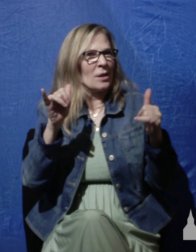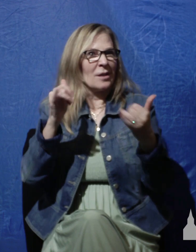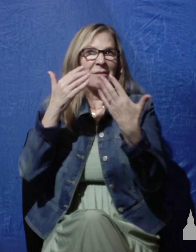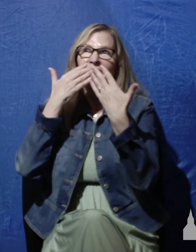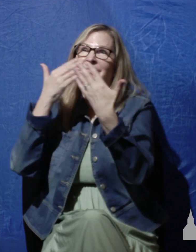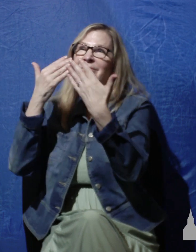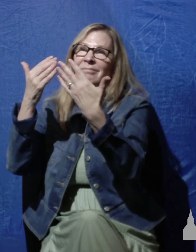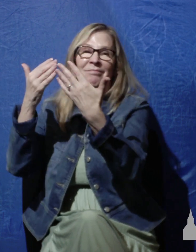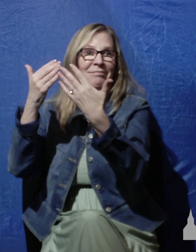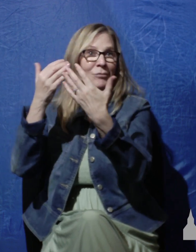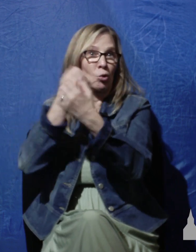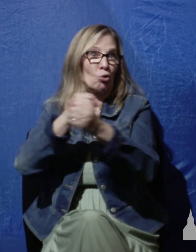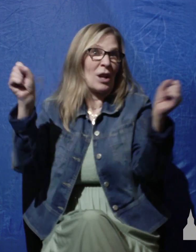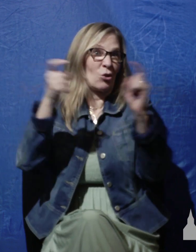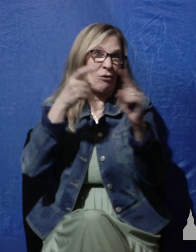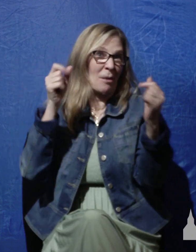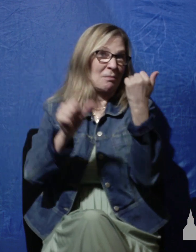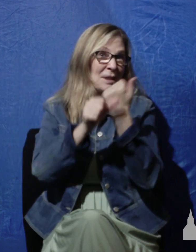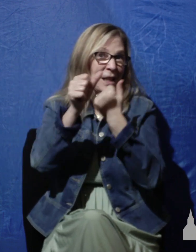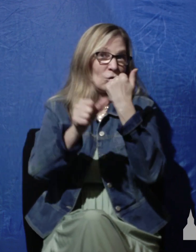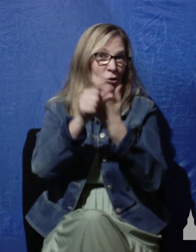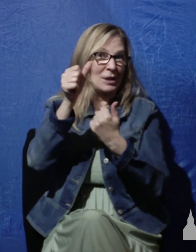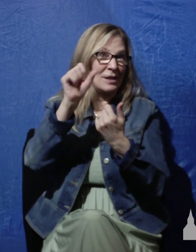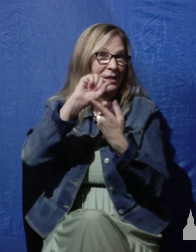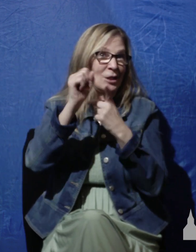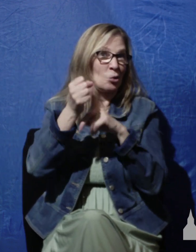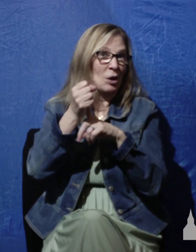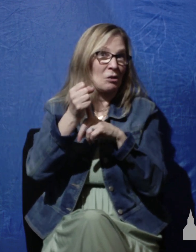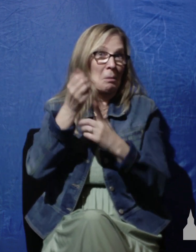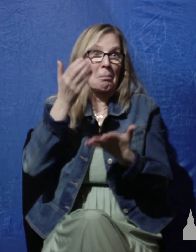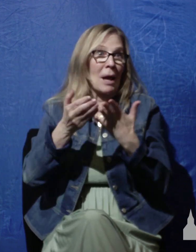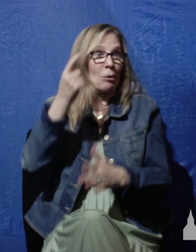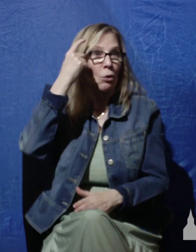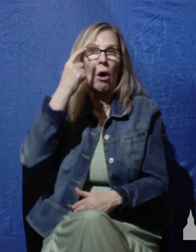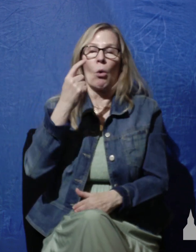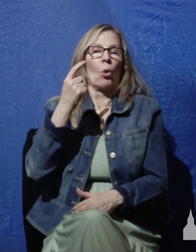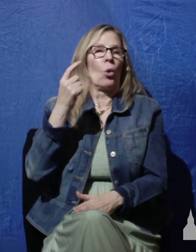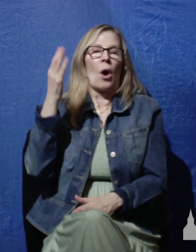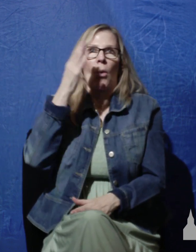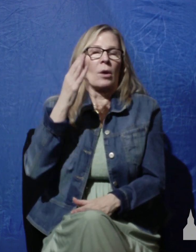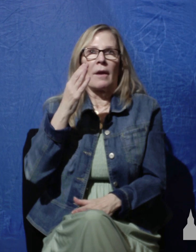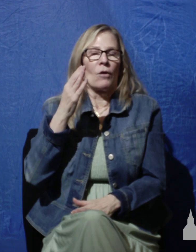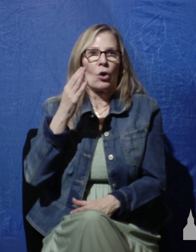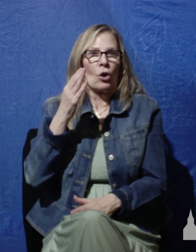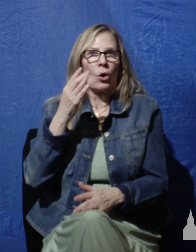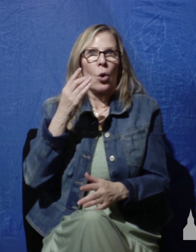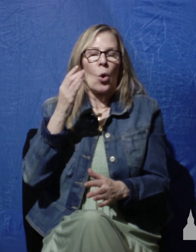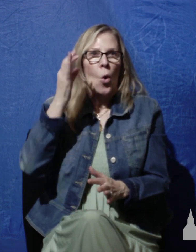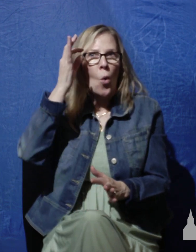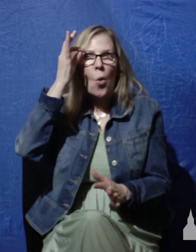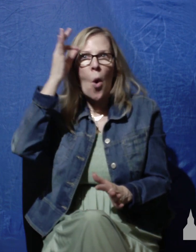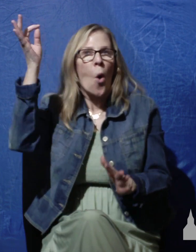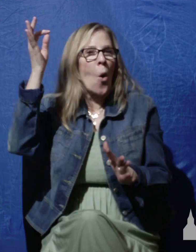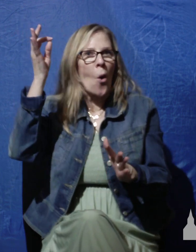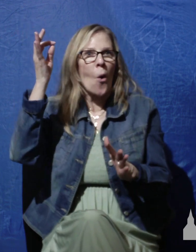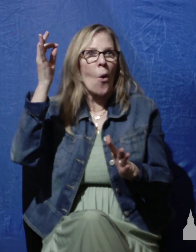you from dangerous situations where you didn't think you would make it when your survival really was in doubt